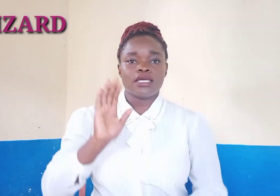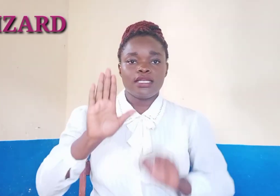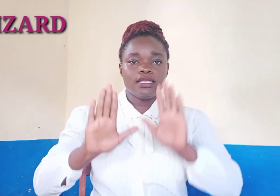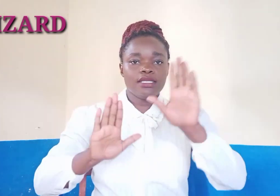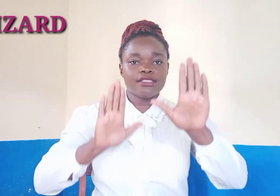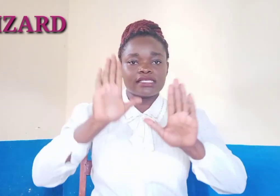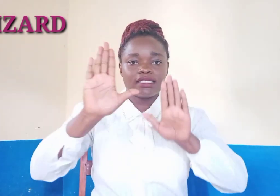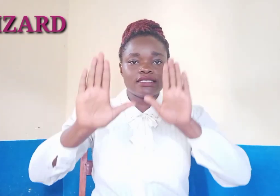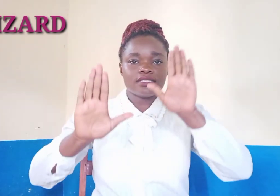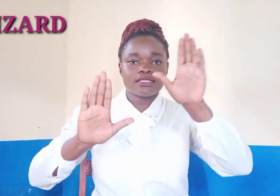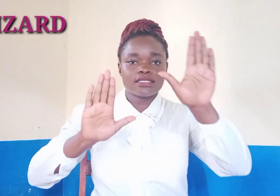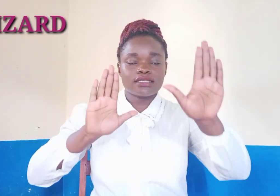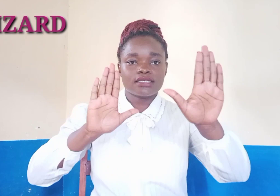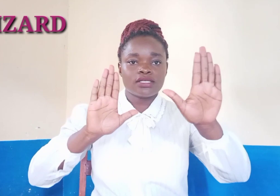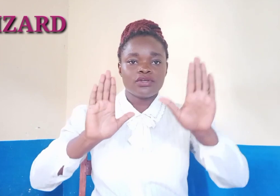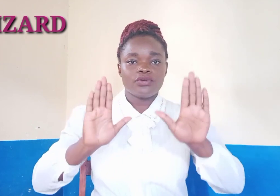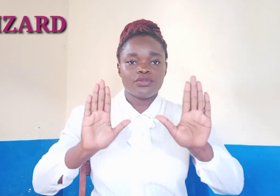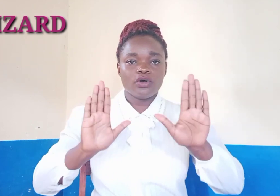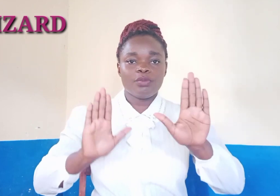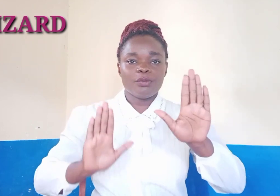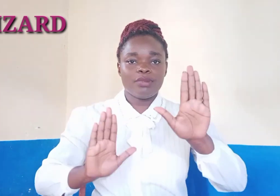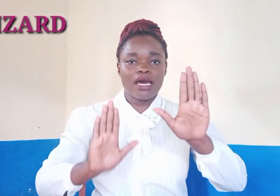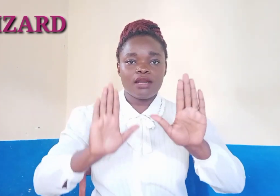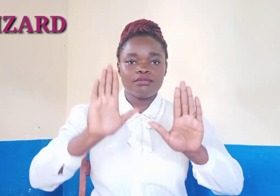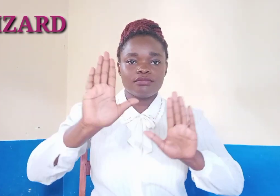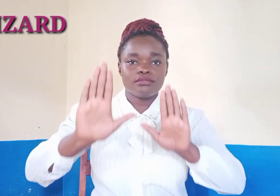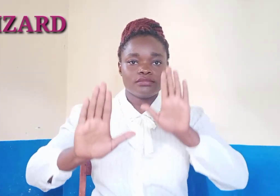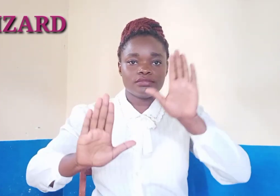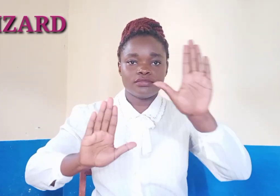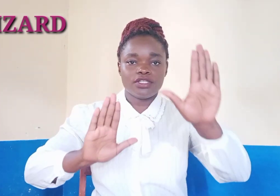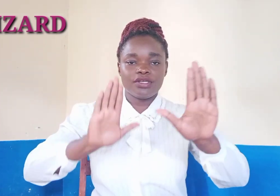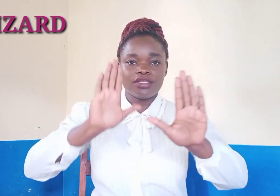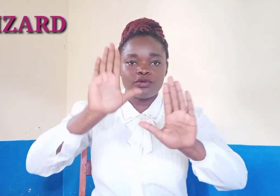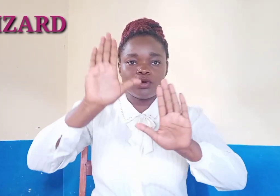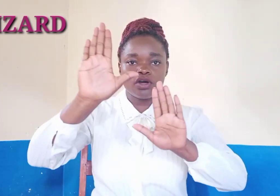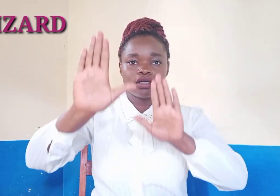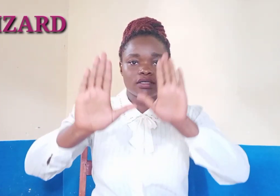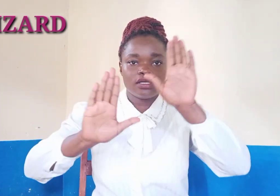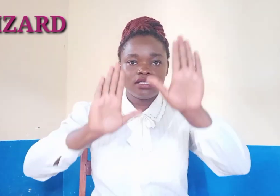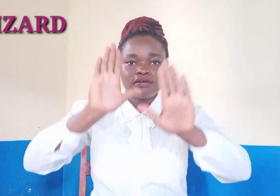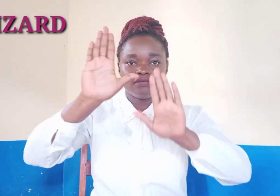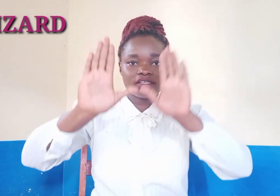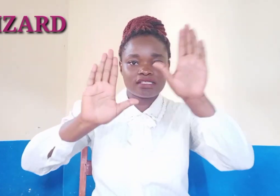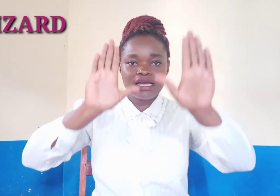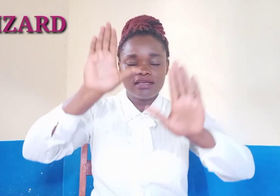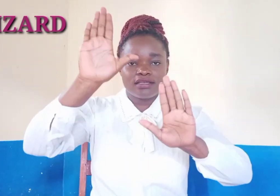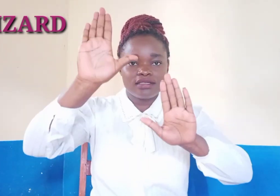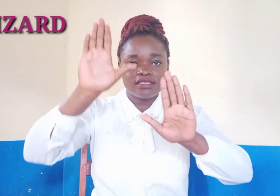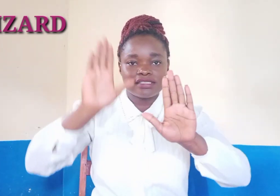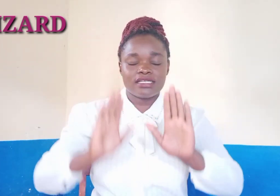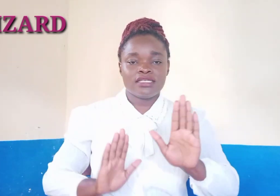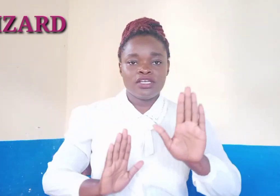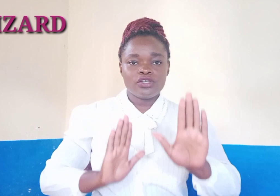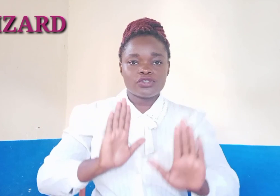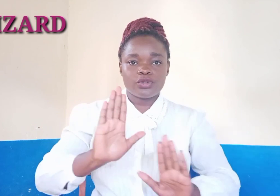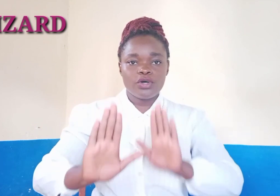Lizard open palm the way they walk faster listen so